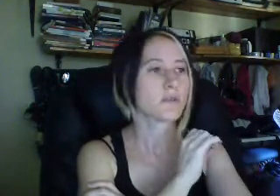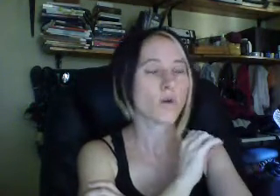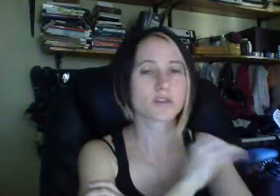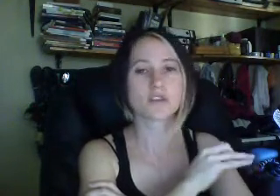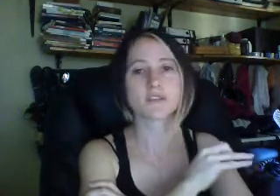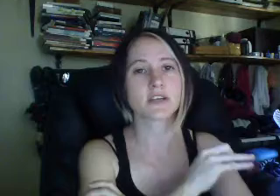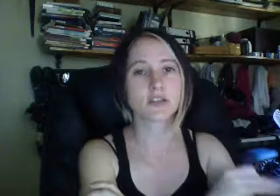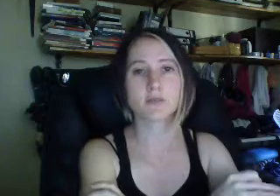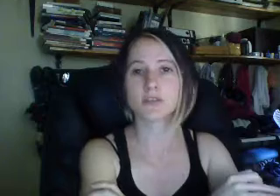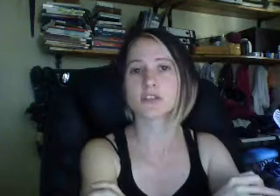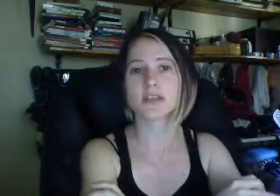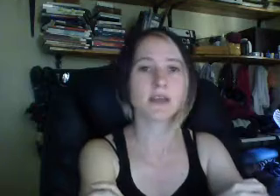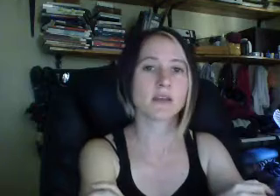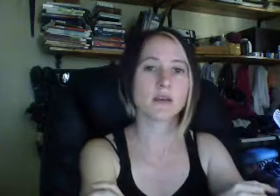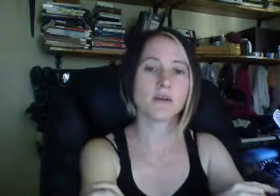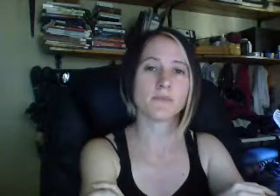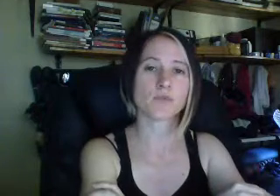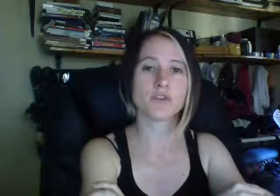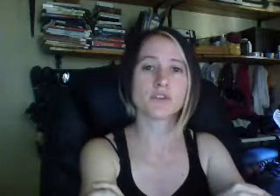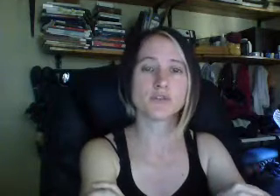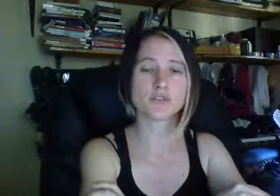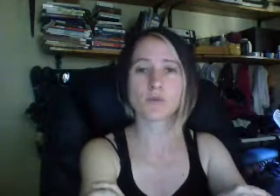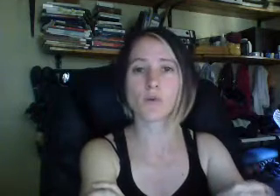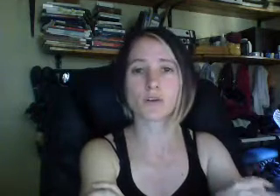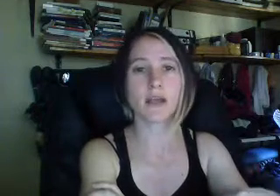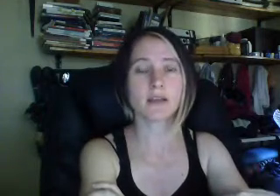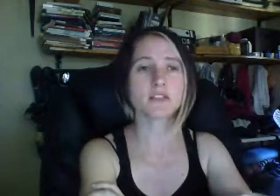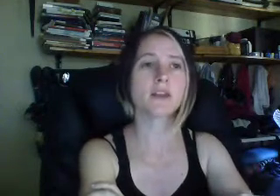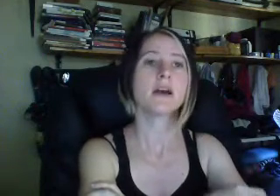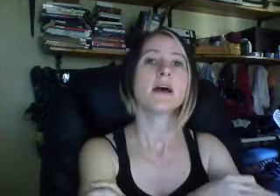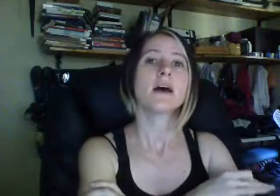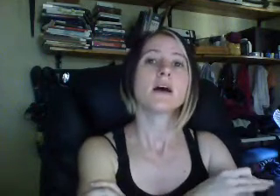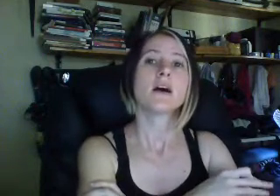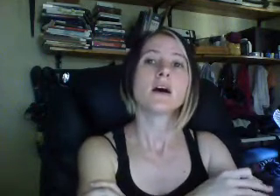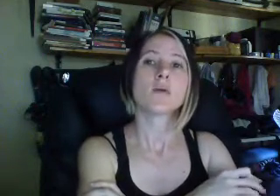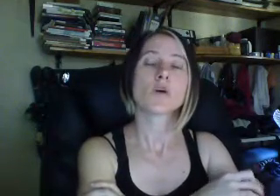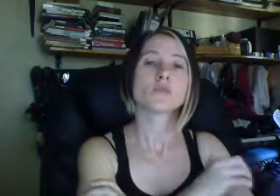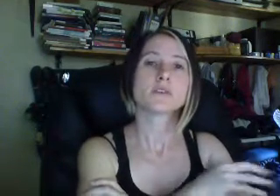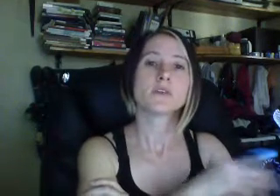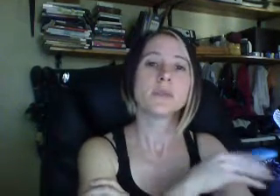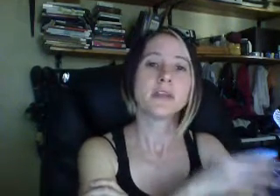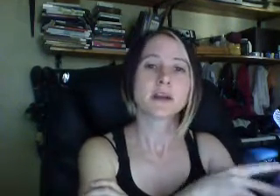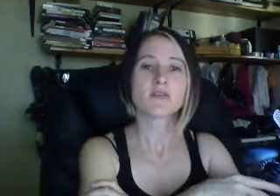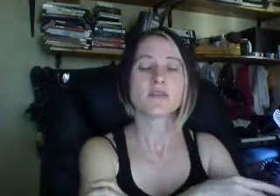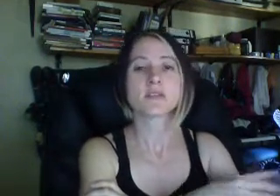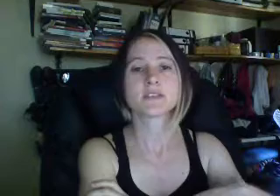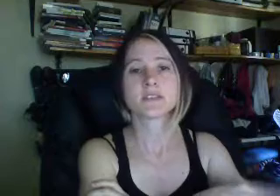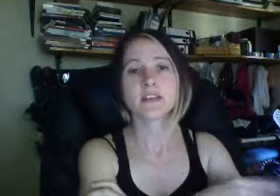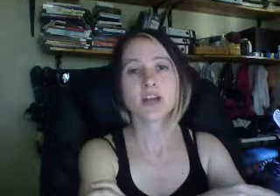what sort of sexual images they were introduced to at what age, what was the media influences in that